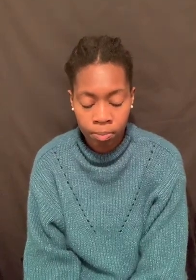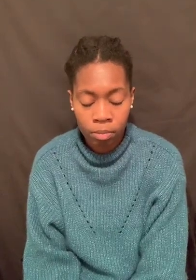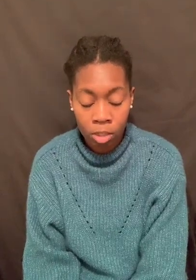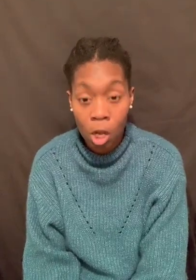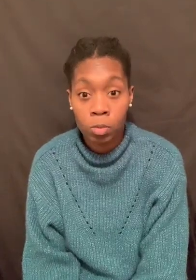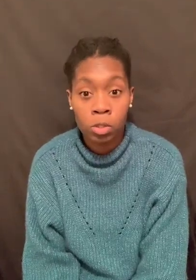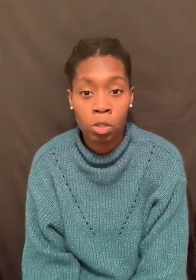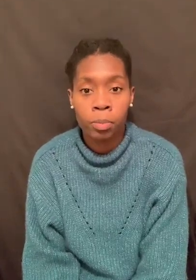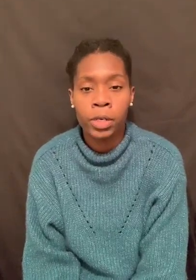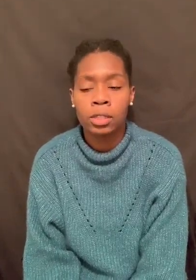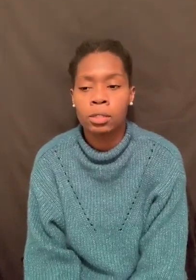The gospel was still preached.